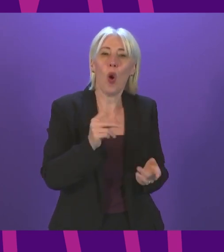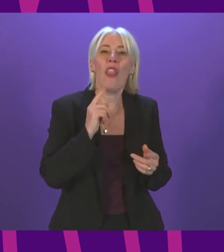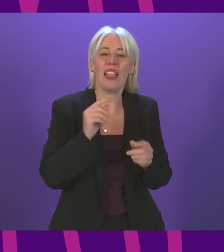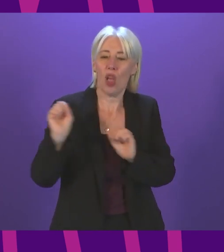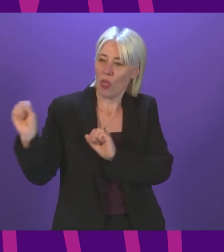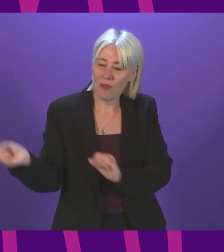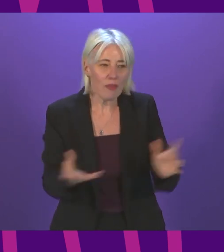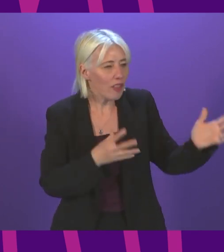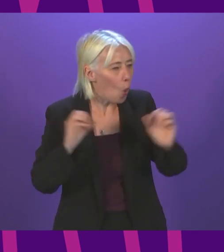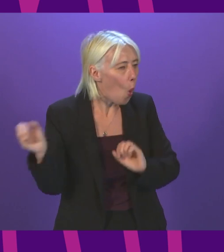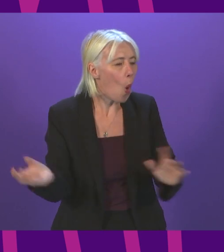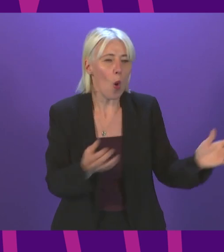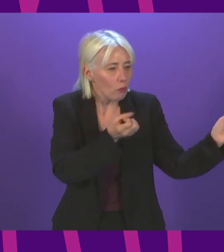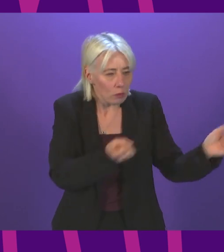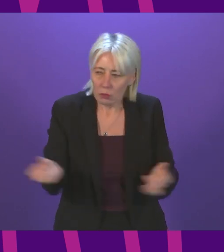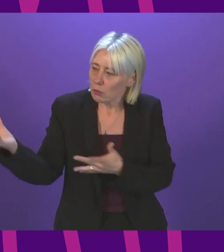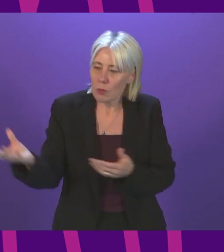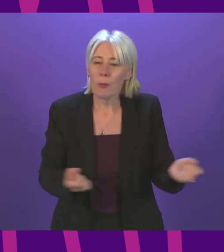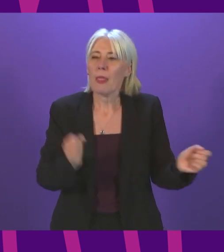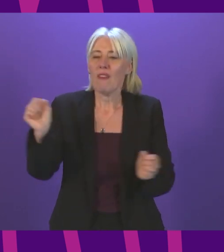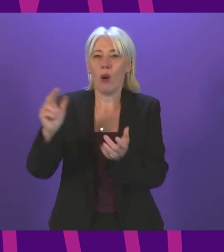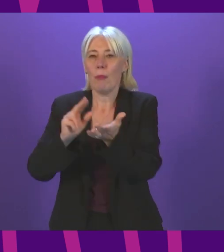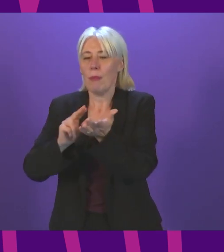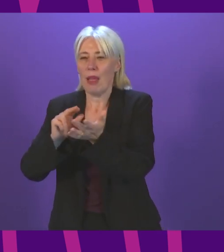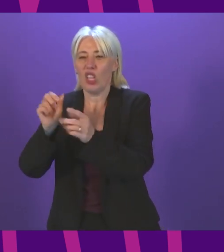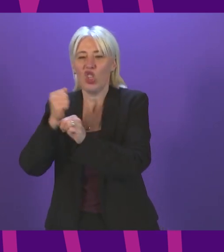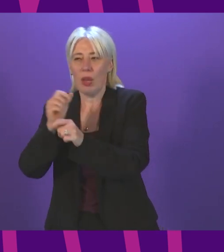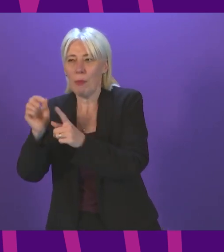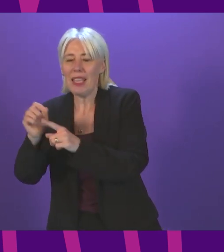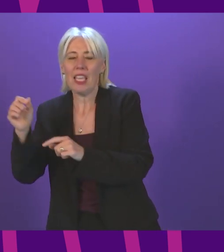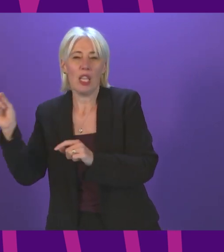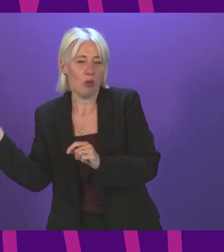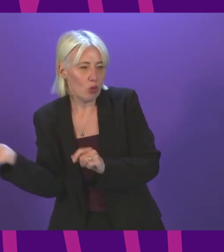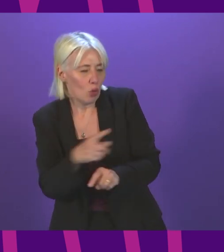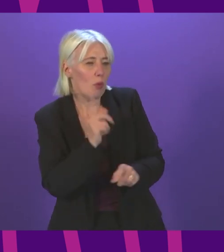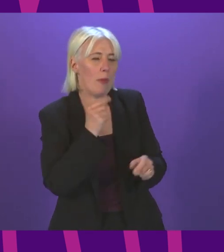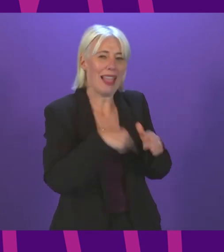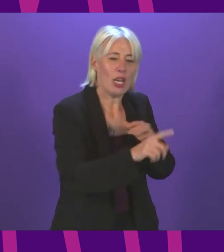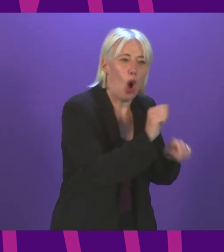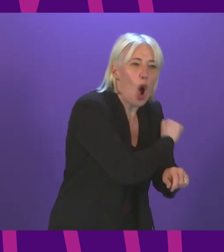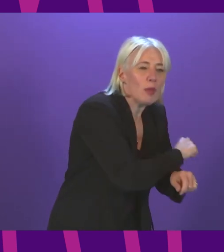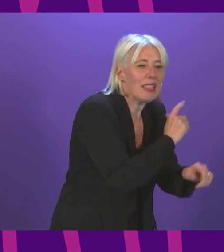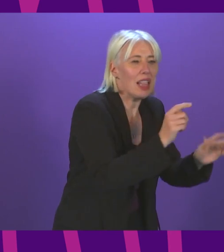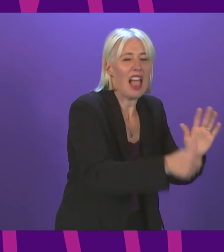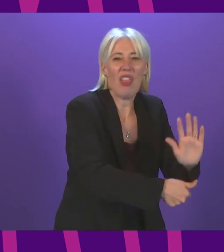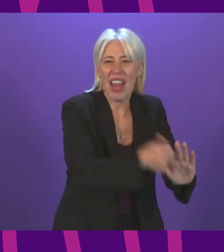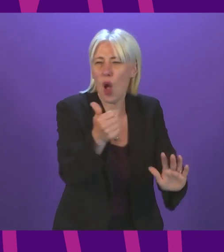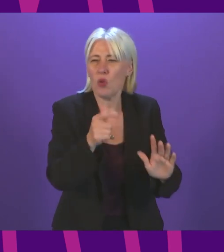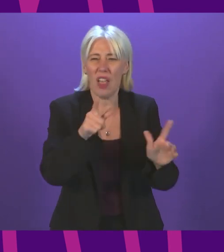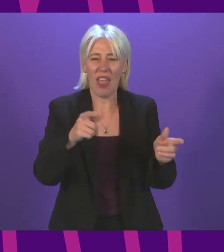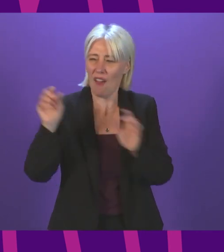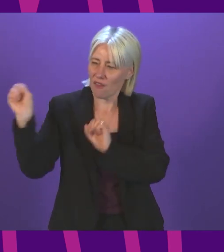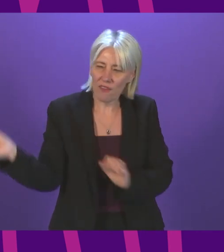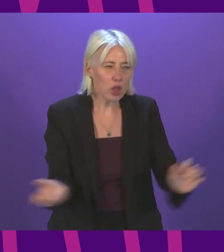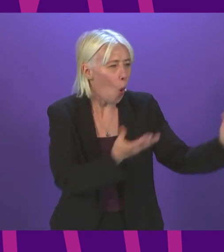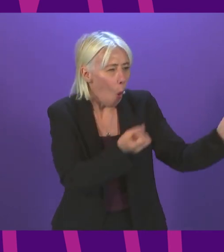NHS, from GPs to the lack of social care provision, which is leading to delayed discharge. So can I ask the Cabinet Secretary just how long does he expect this crisis to